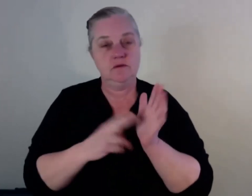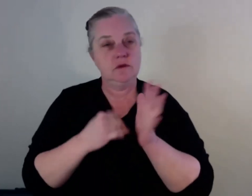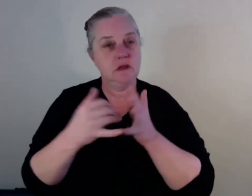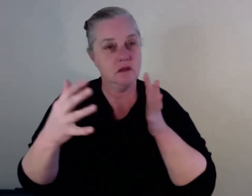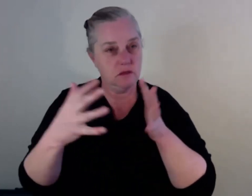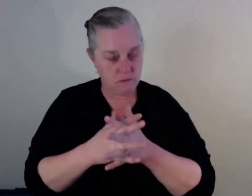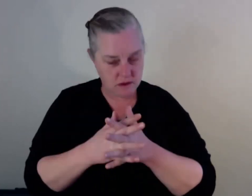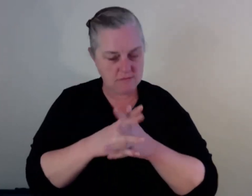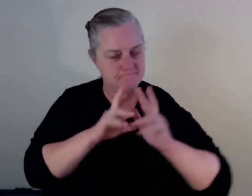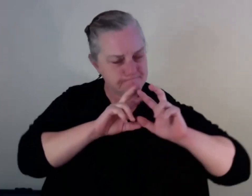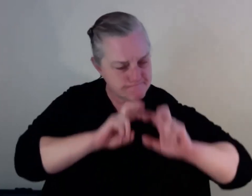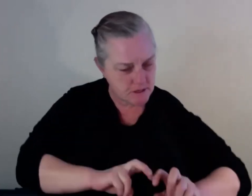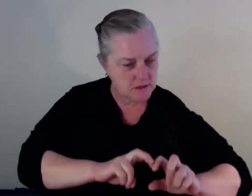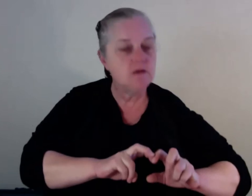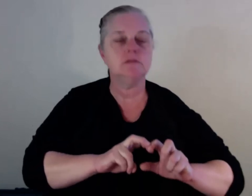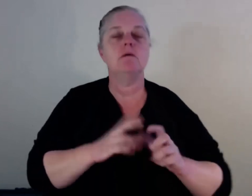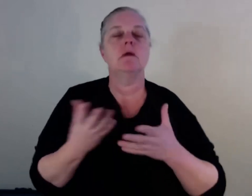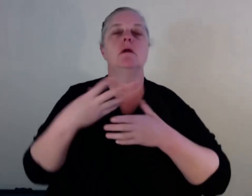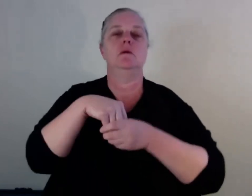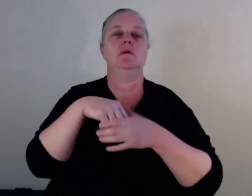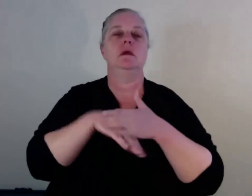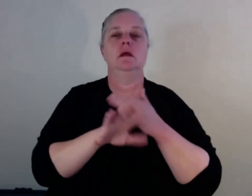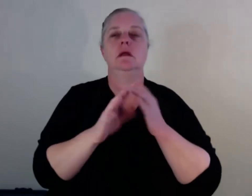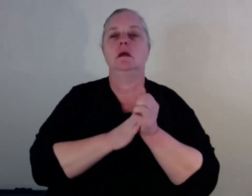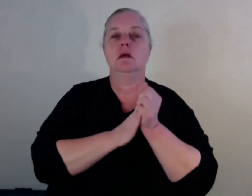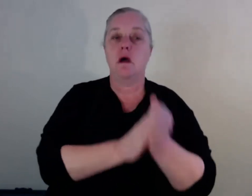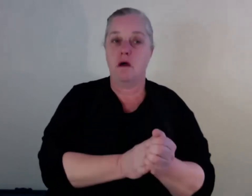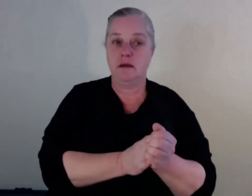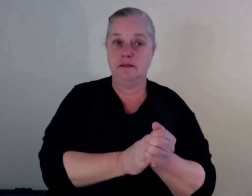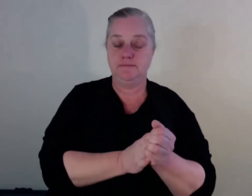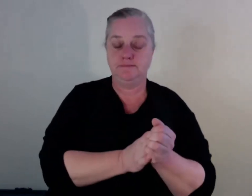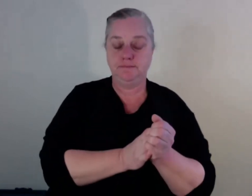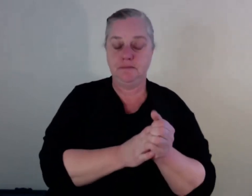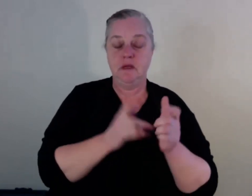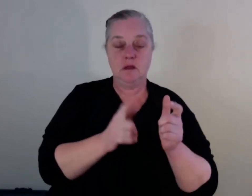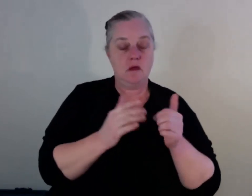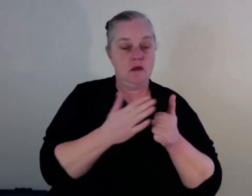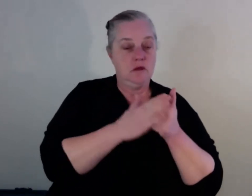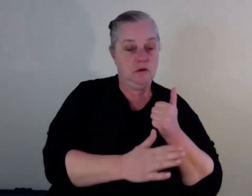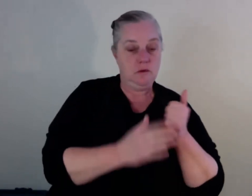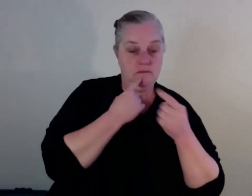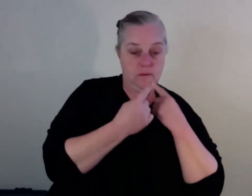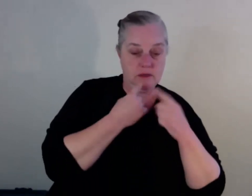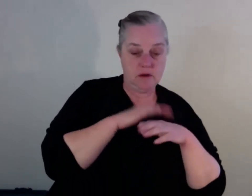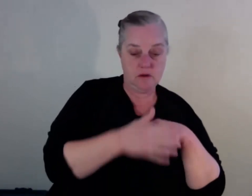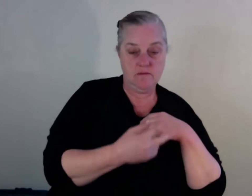guide on older people, Aboriginal and Torres Strait Islander communities, sexuality and gender diverse communities,